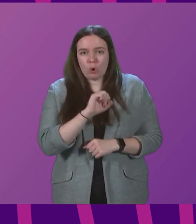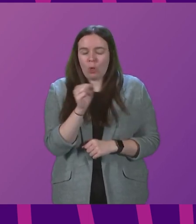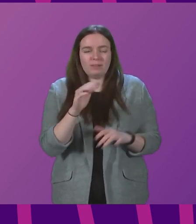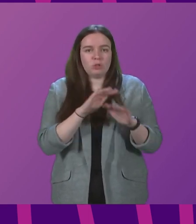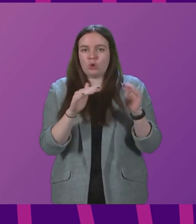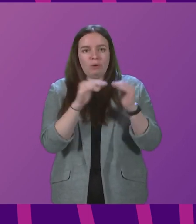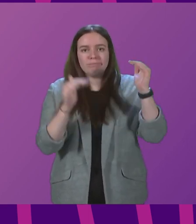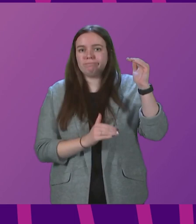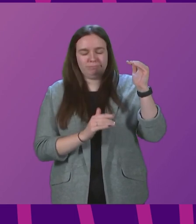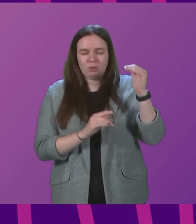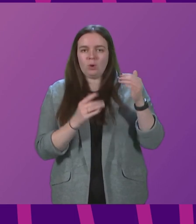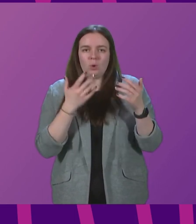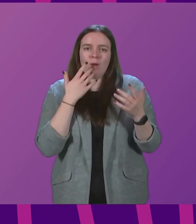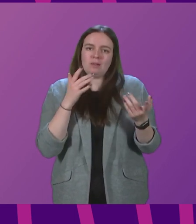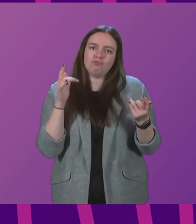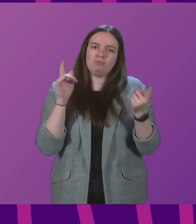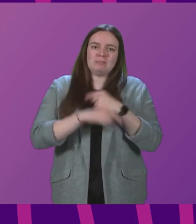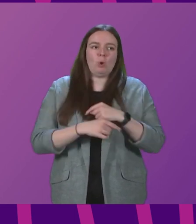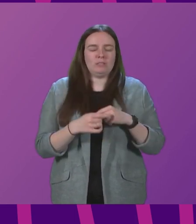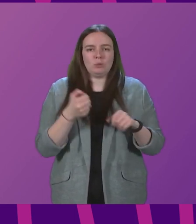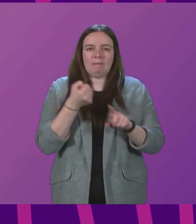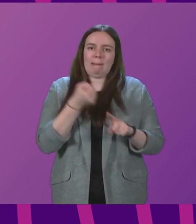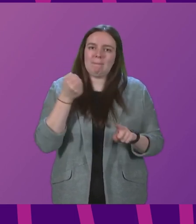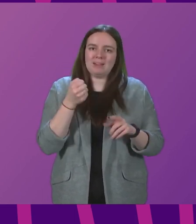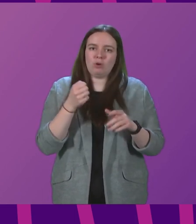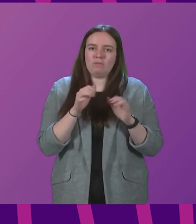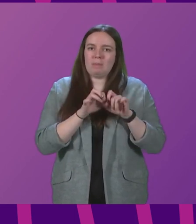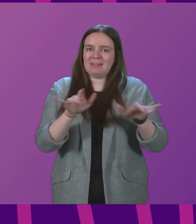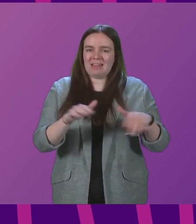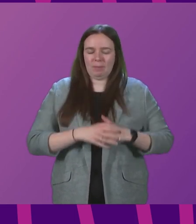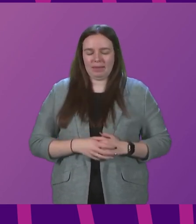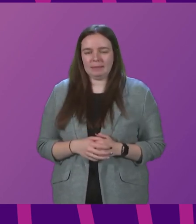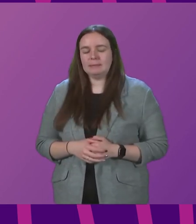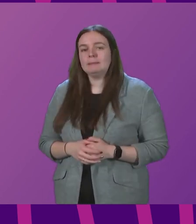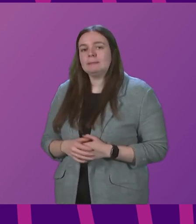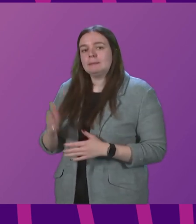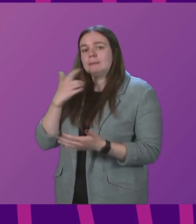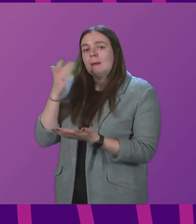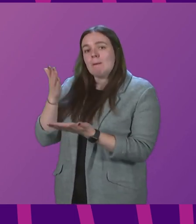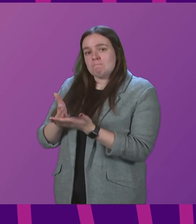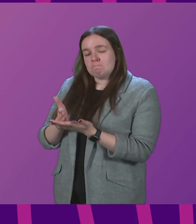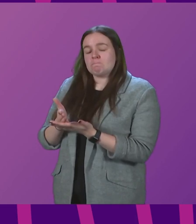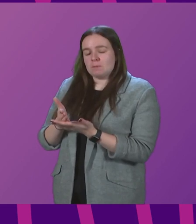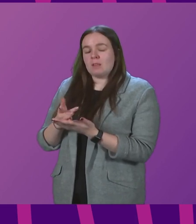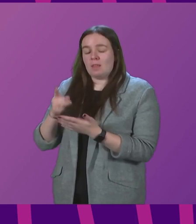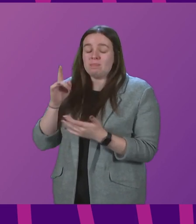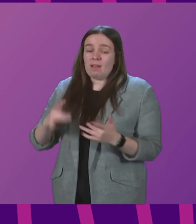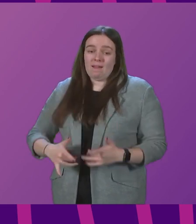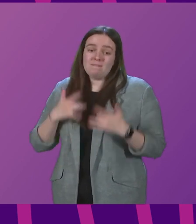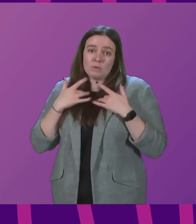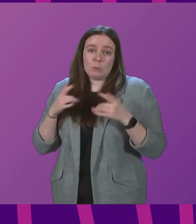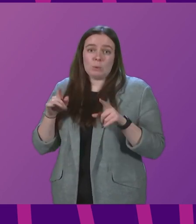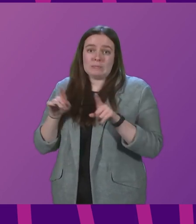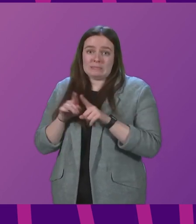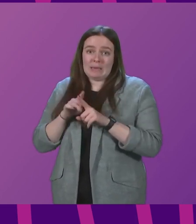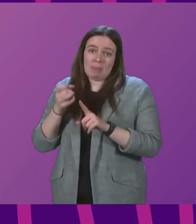inadequate when it comes to responding to the impacts of the pandemic? The Minister. Eleanor do. That is the view that is shared by the